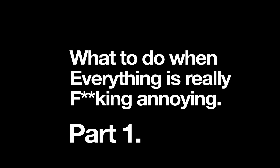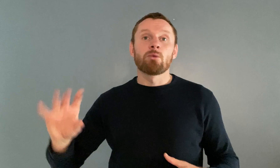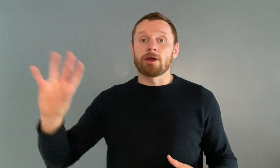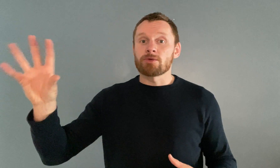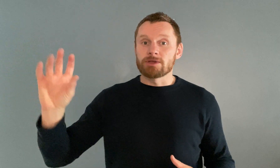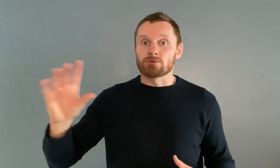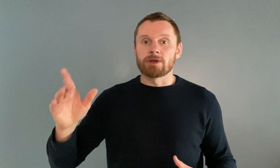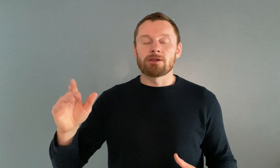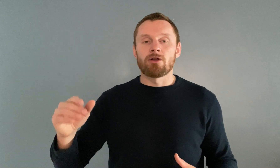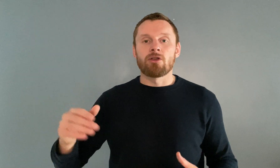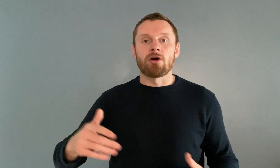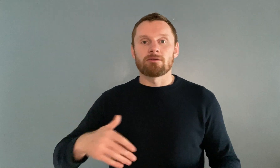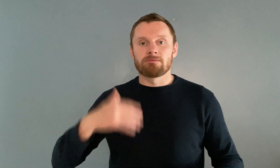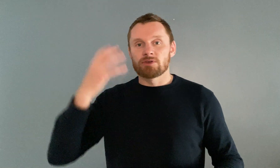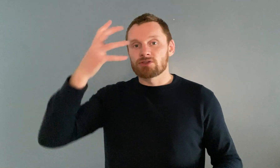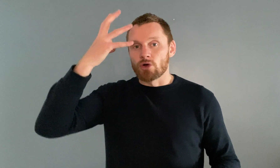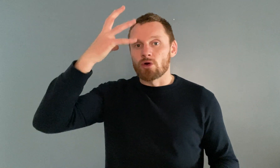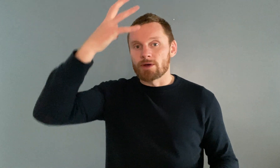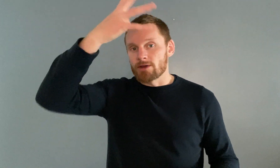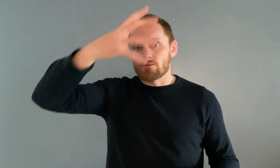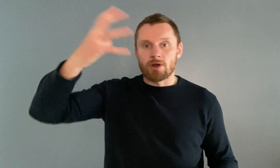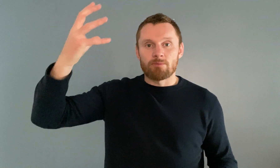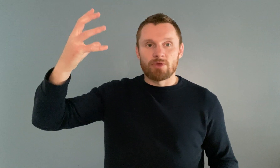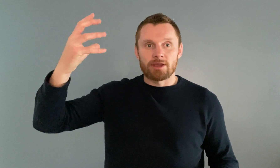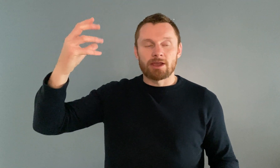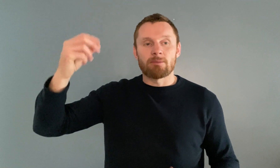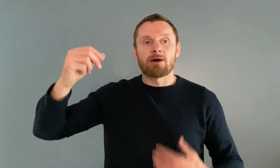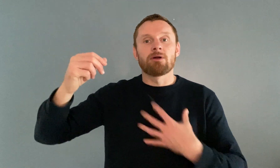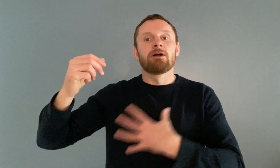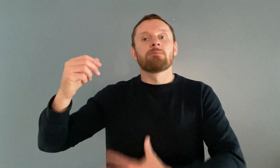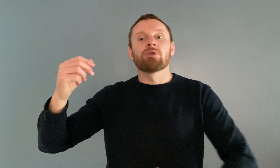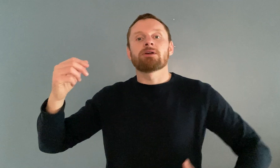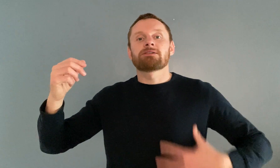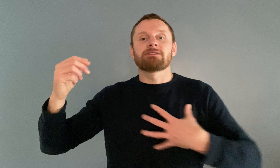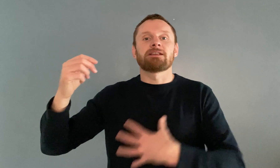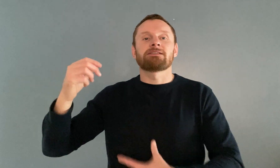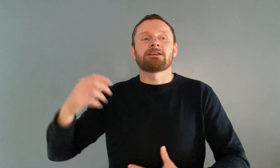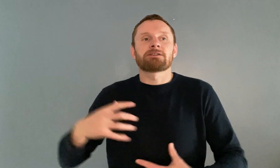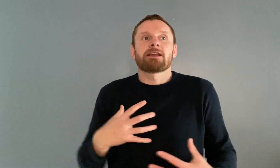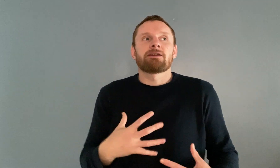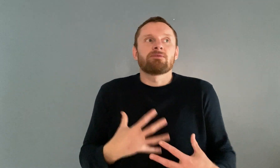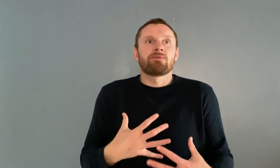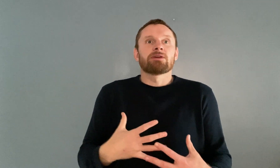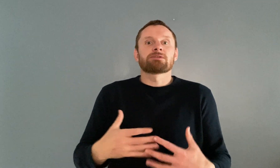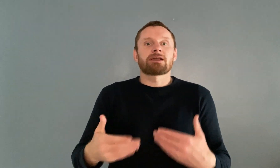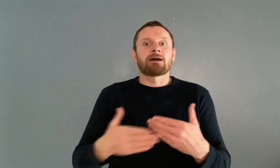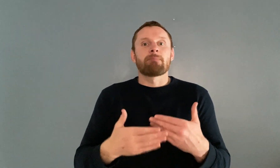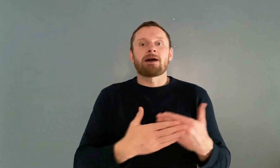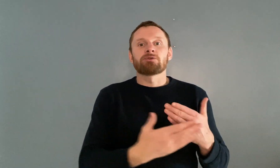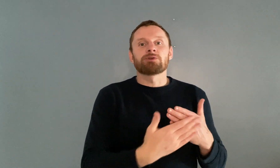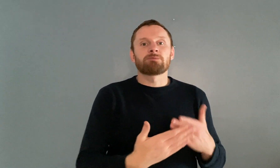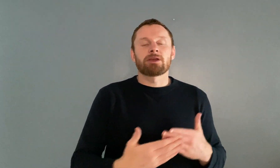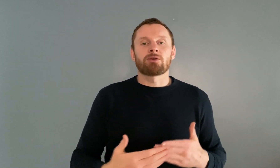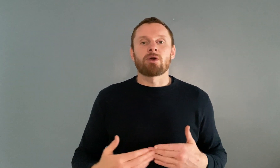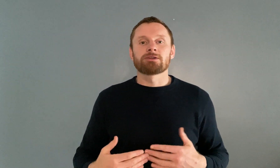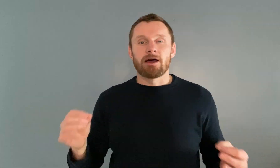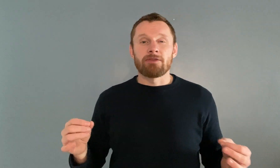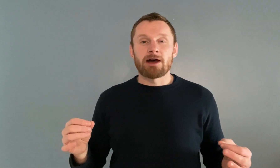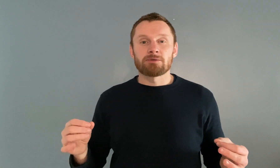whether it's real or not the story of what i'm thinking about plus the sensation here it feels like a boundary is being crossed and now